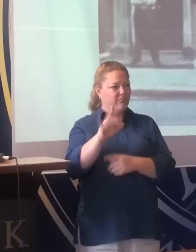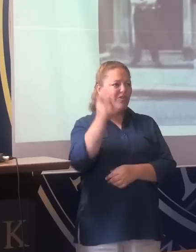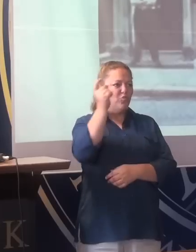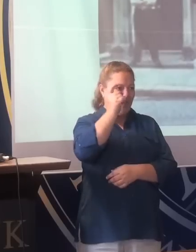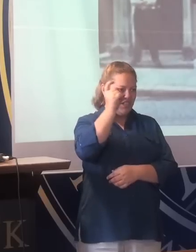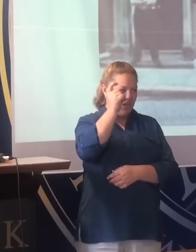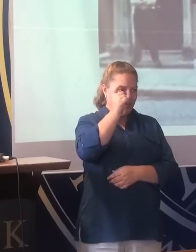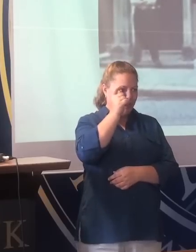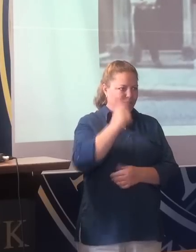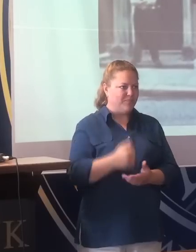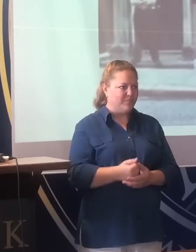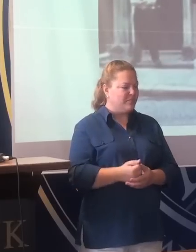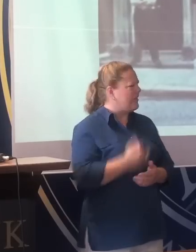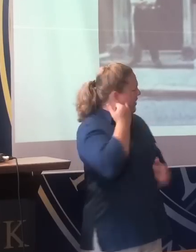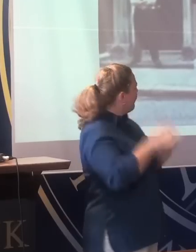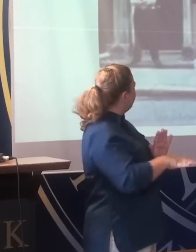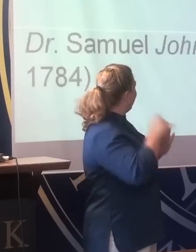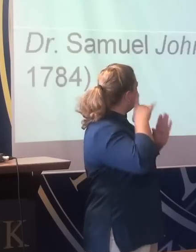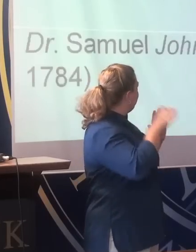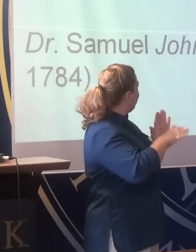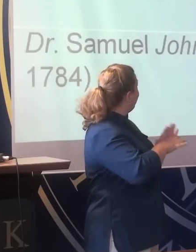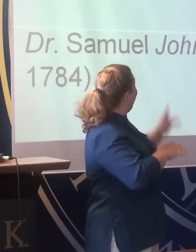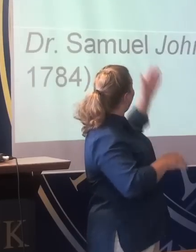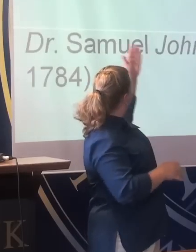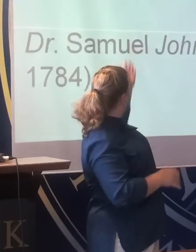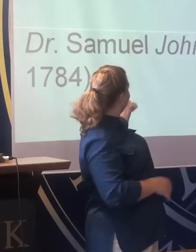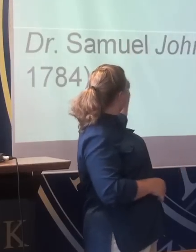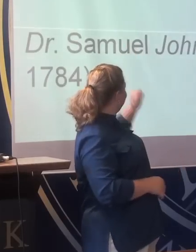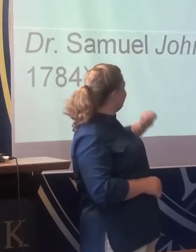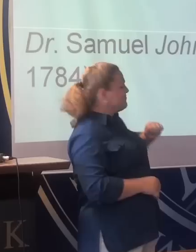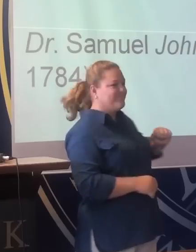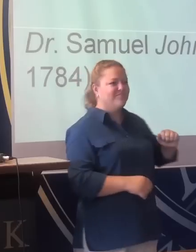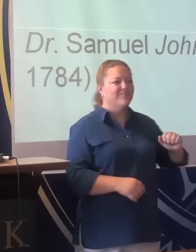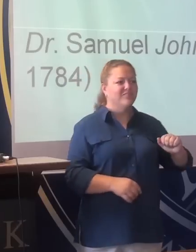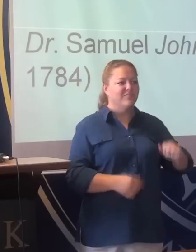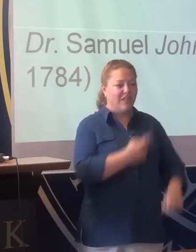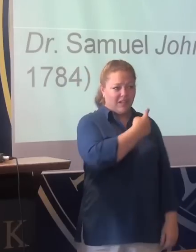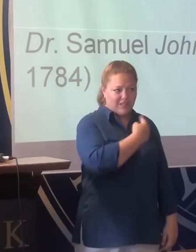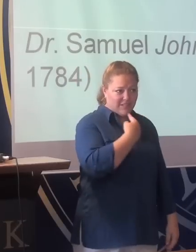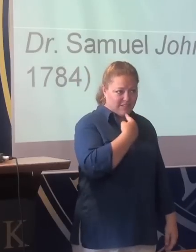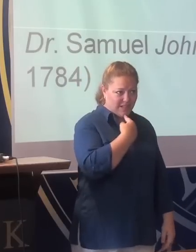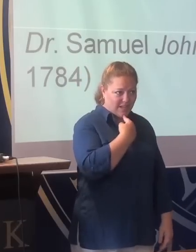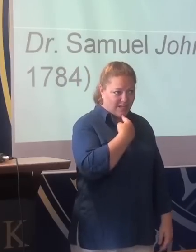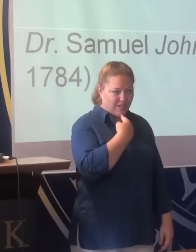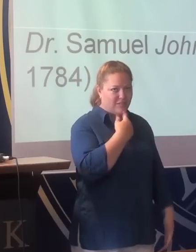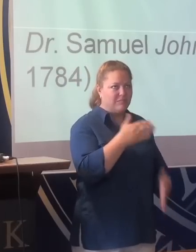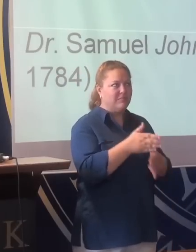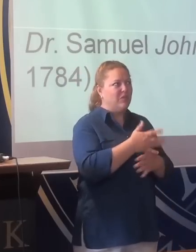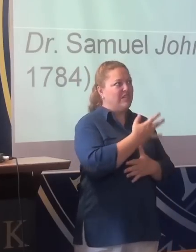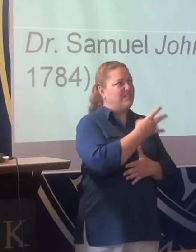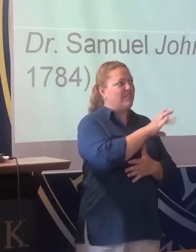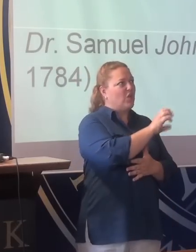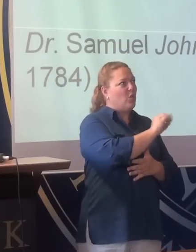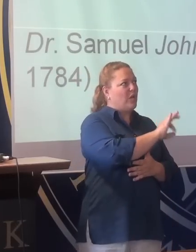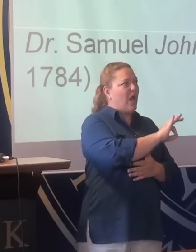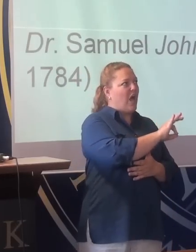who, when I can find him, there he is, who said sometime between 1709